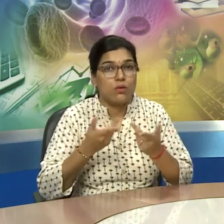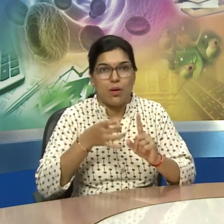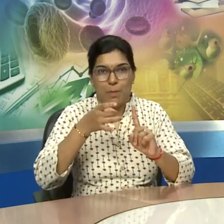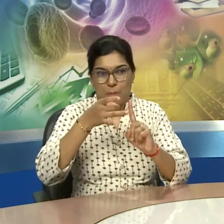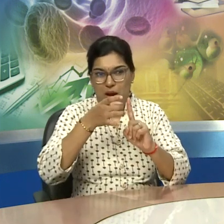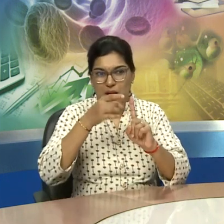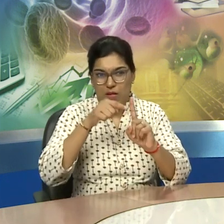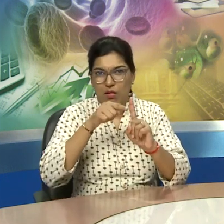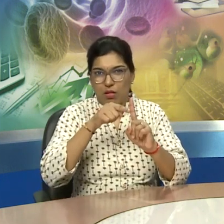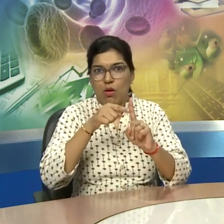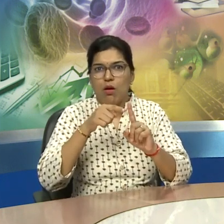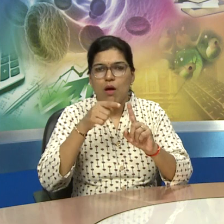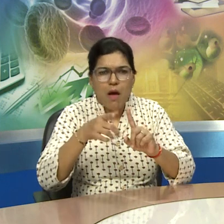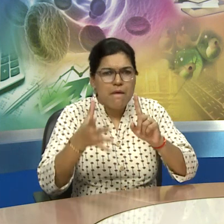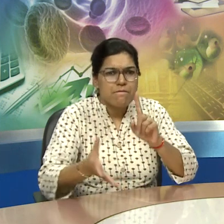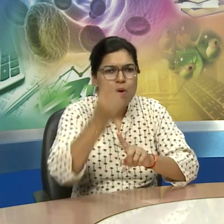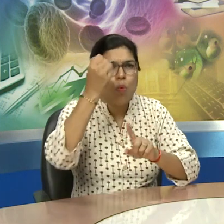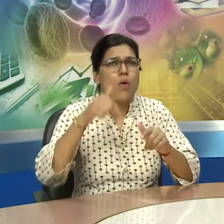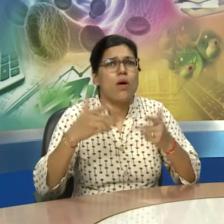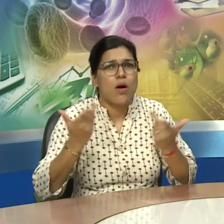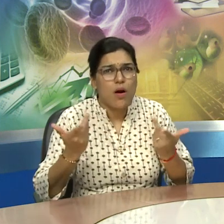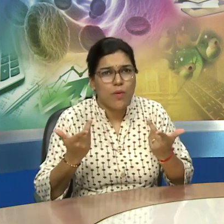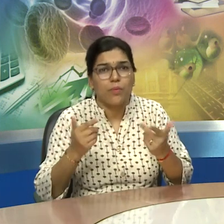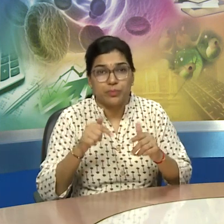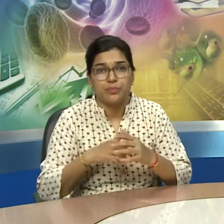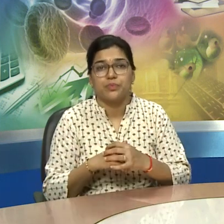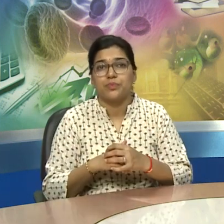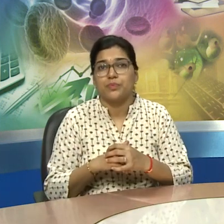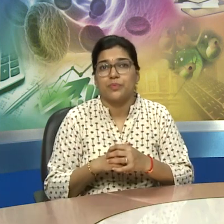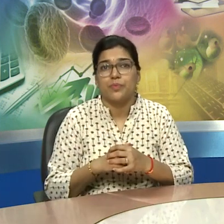now we will be discussing about the metals discovery